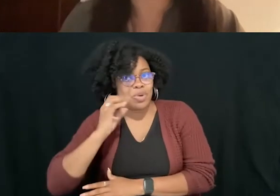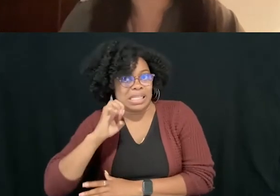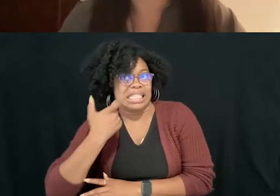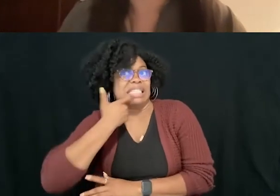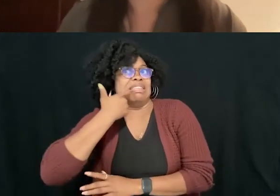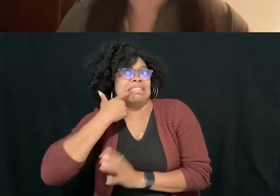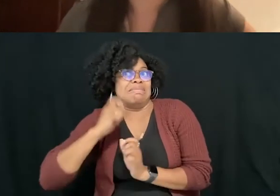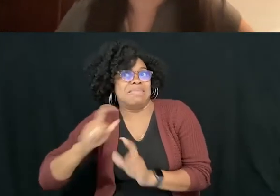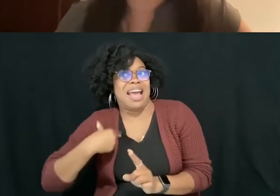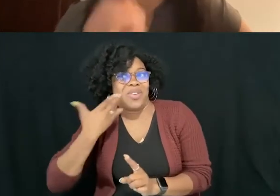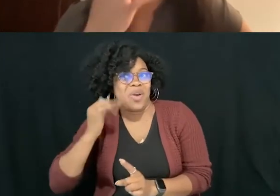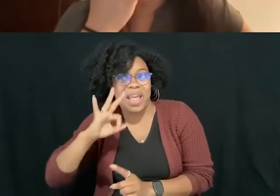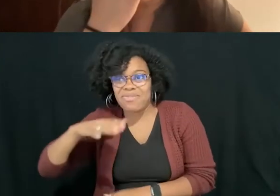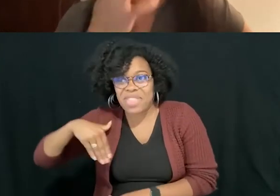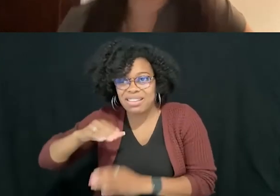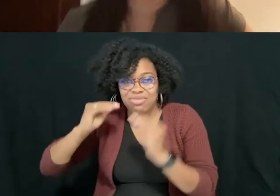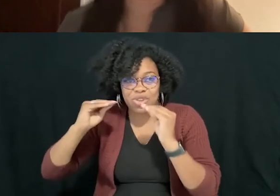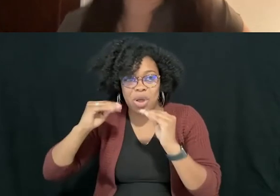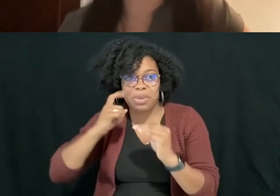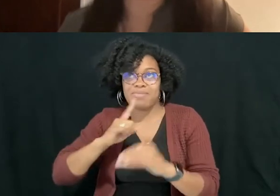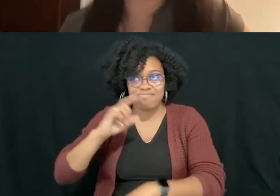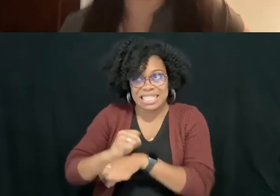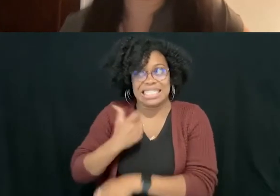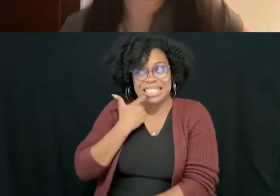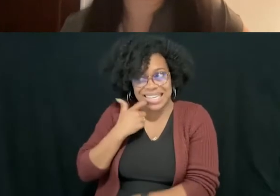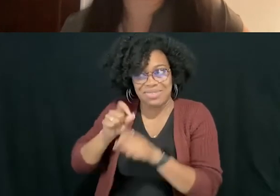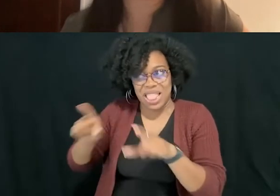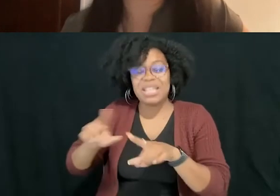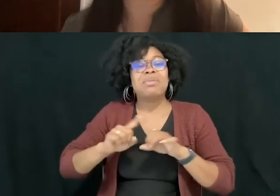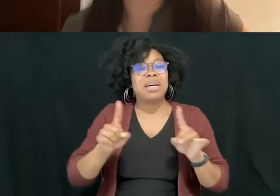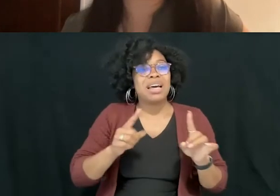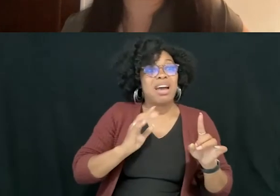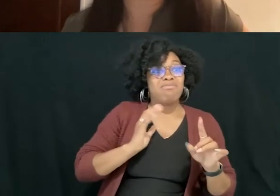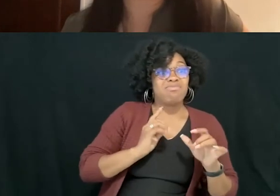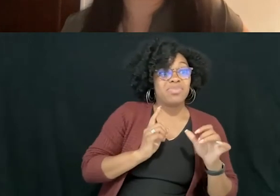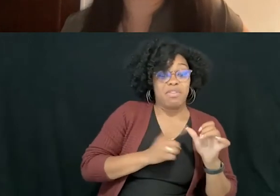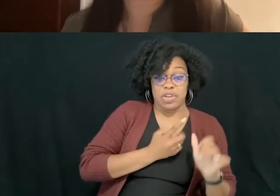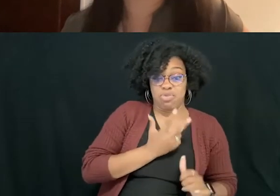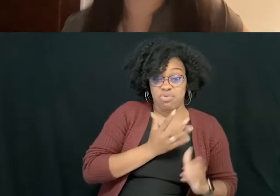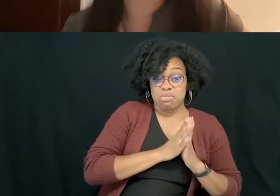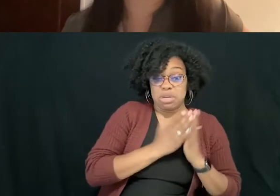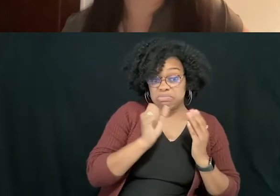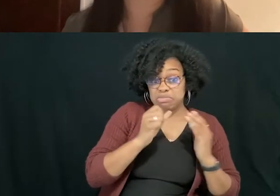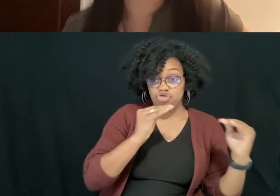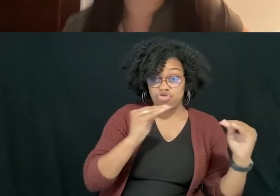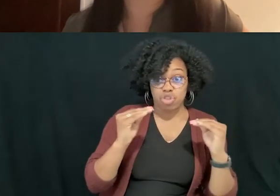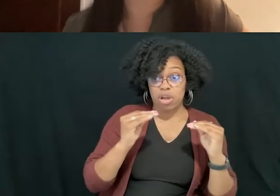yet being taught. It probably isn't because it literally just came out, but, uh, our first two books are taught in, either used in primary